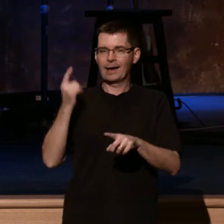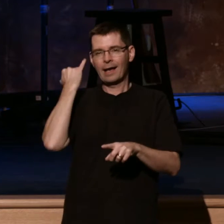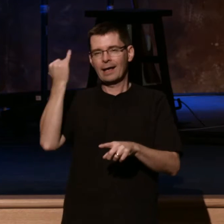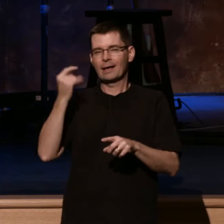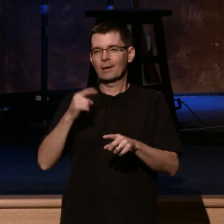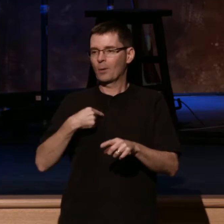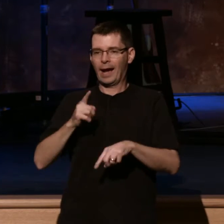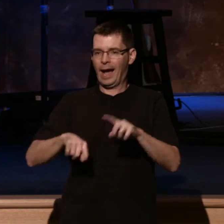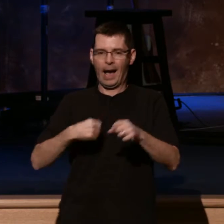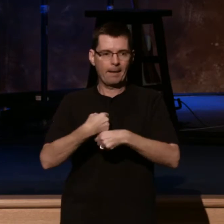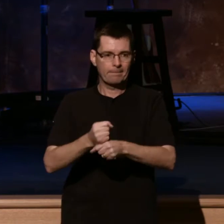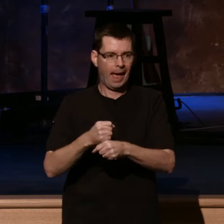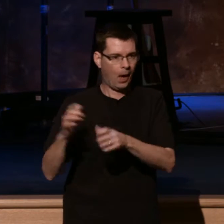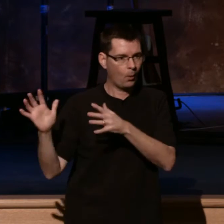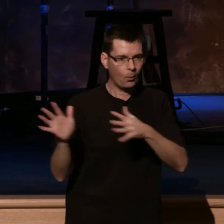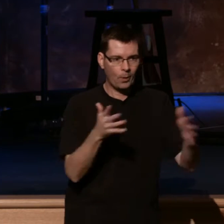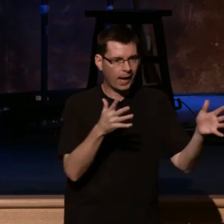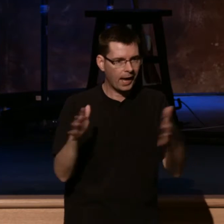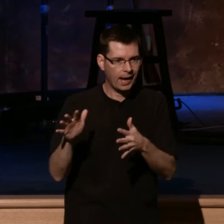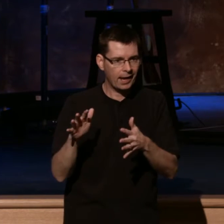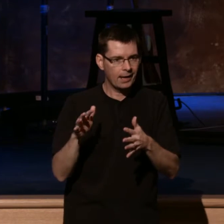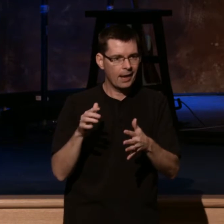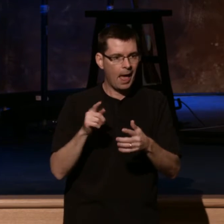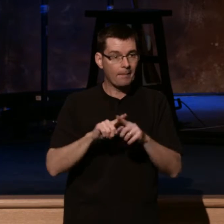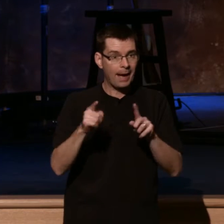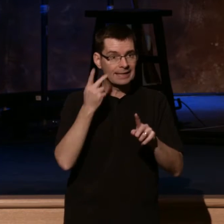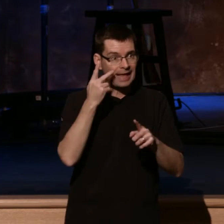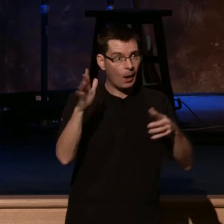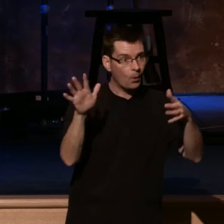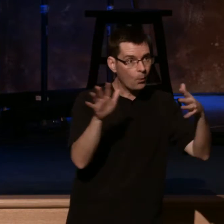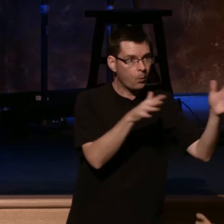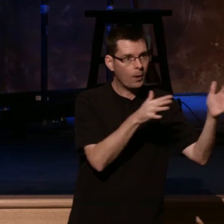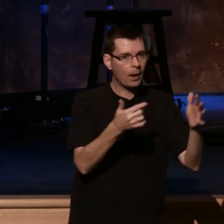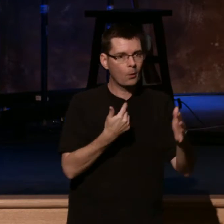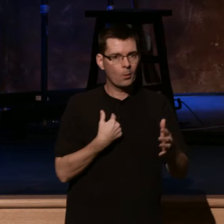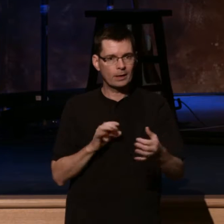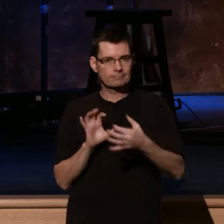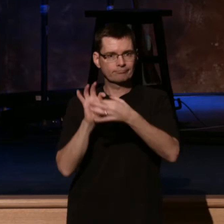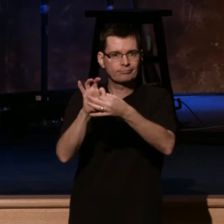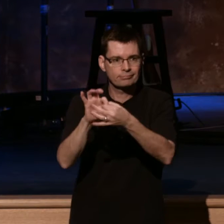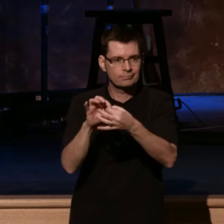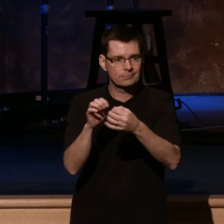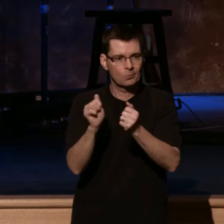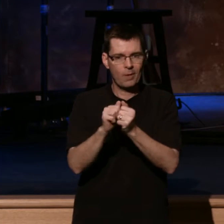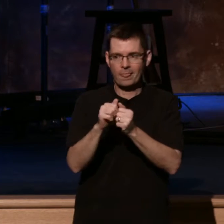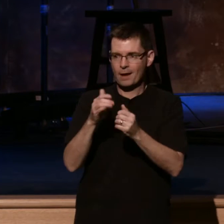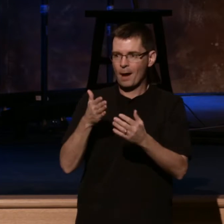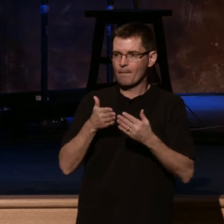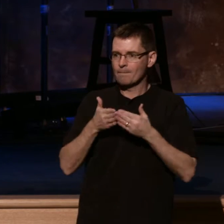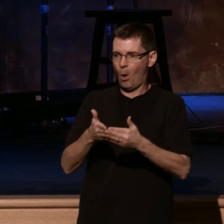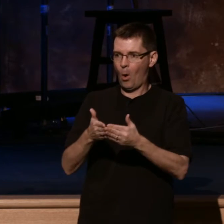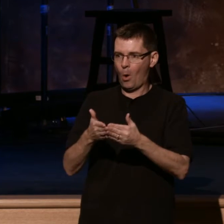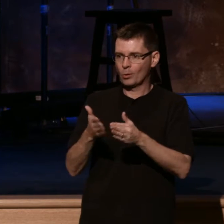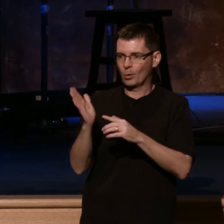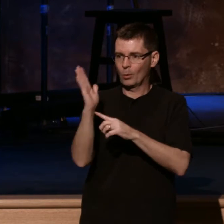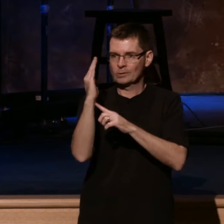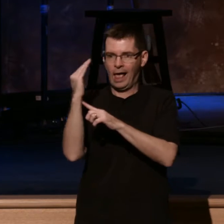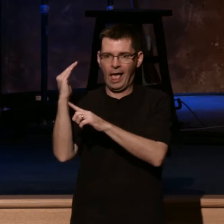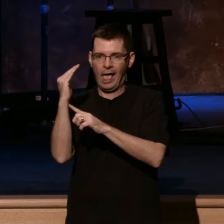And that is our desire when we talk about revival. Many people south of the border, I think, believe that when revival comes,